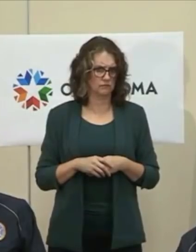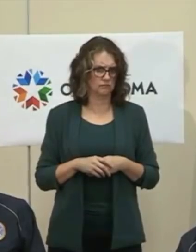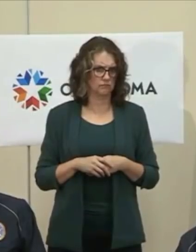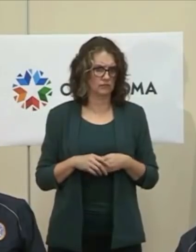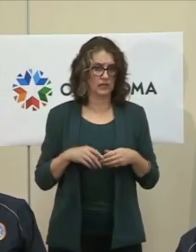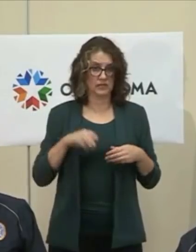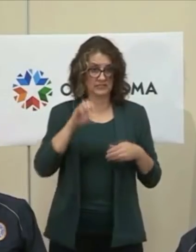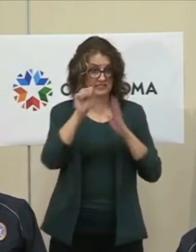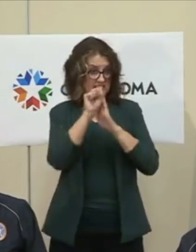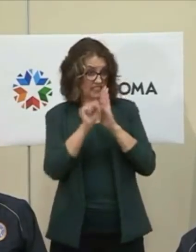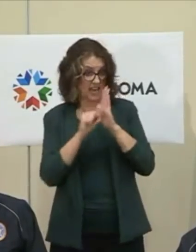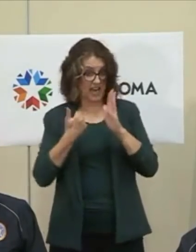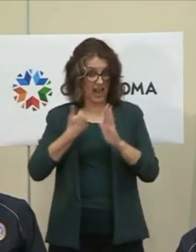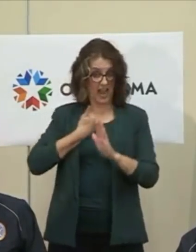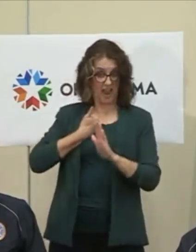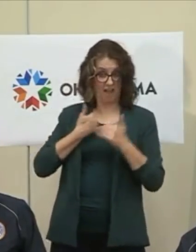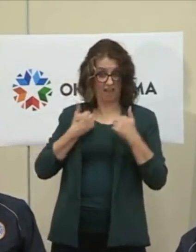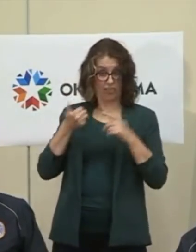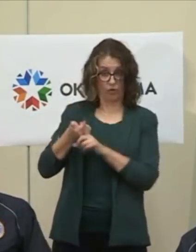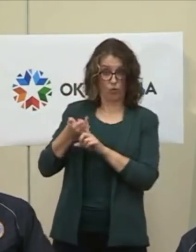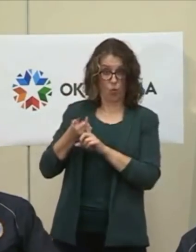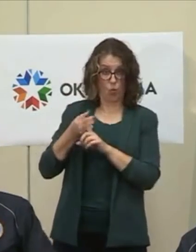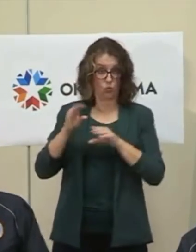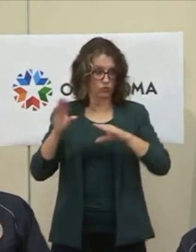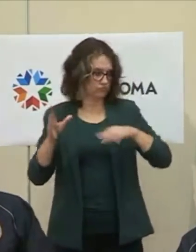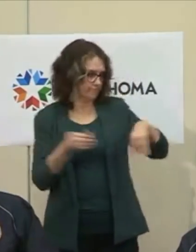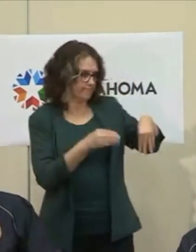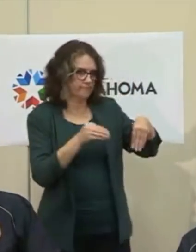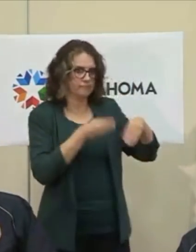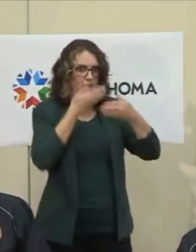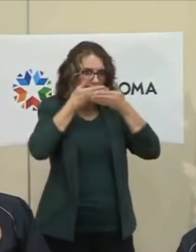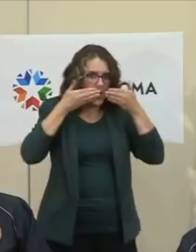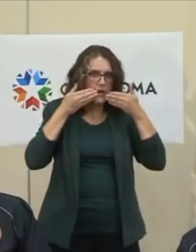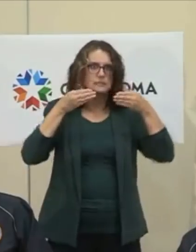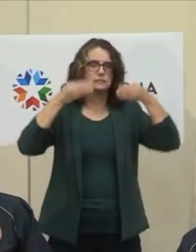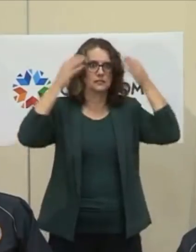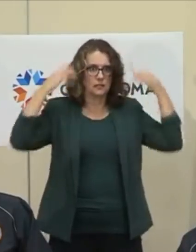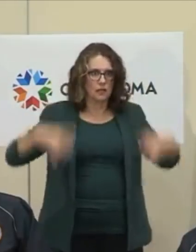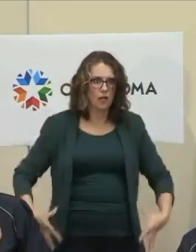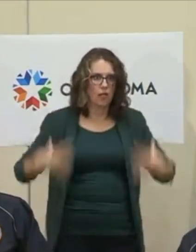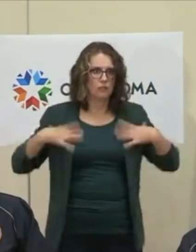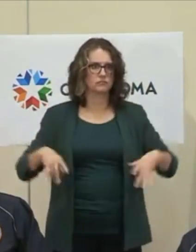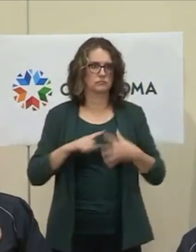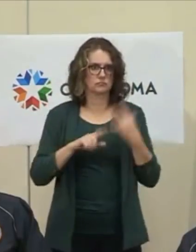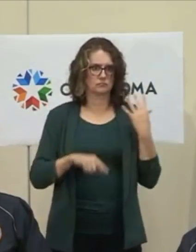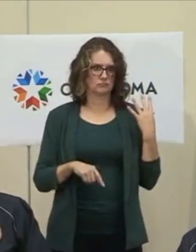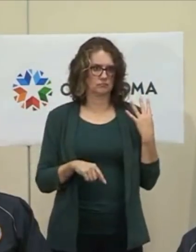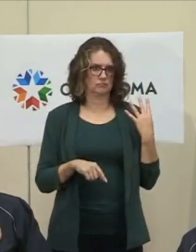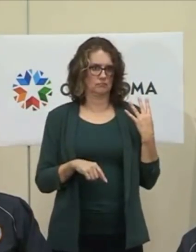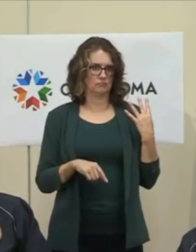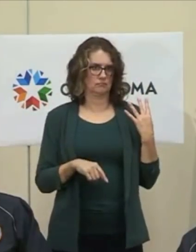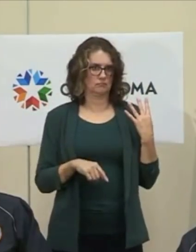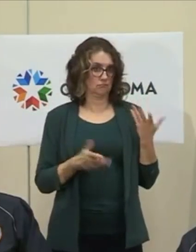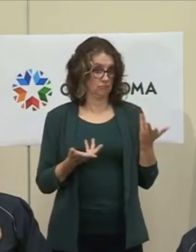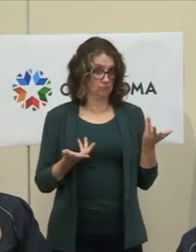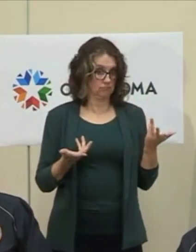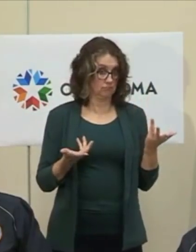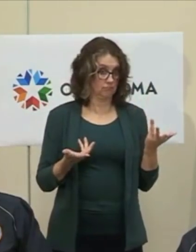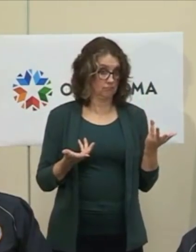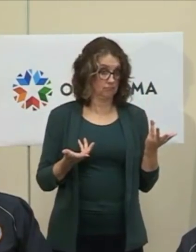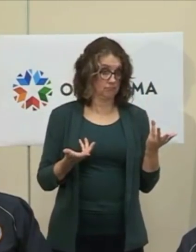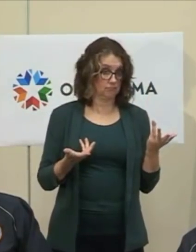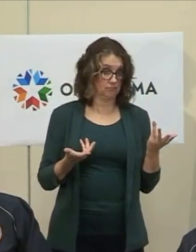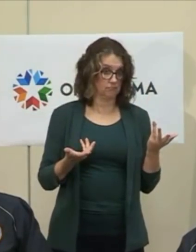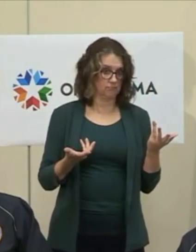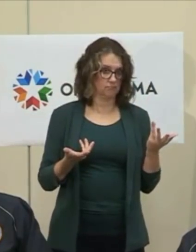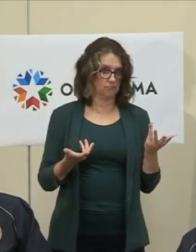stockpile, and then can you speak to how much of that is actually usable? I know that in other states there have been situations where the elastic